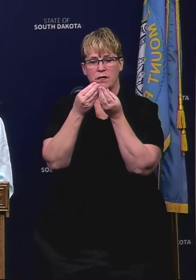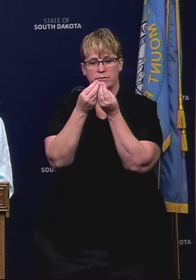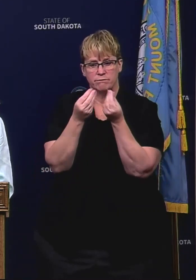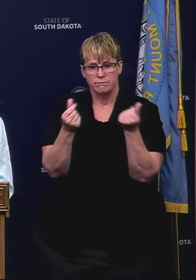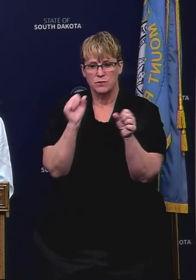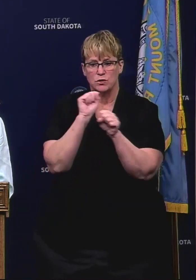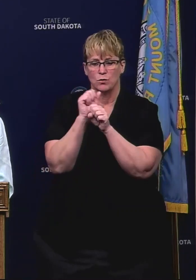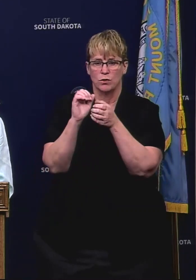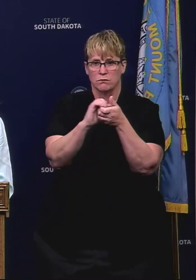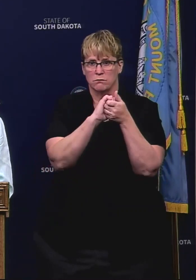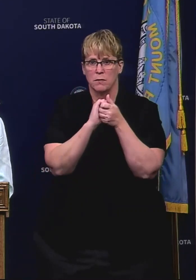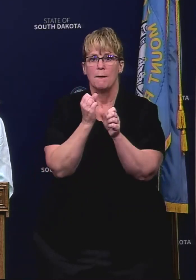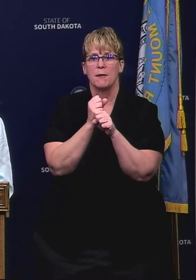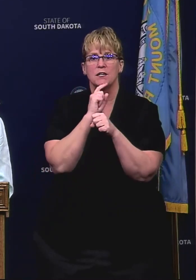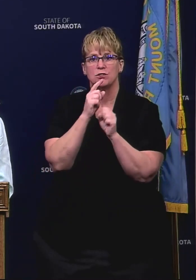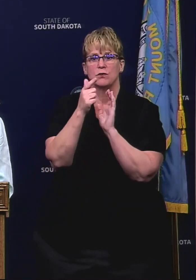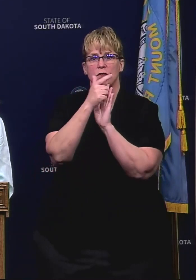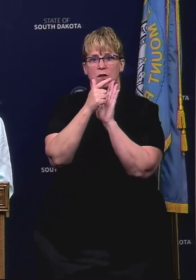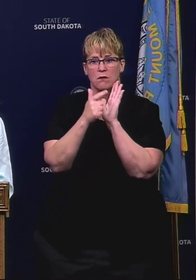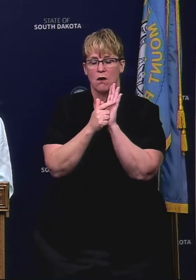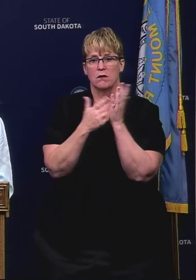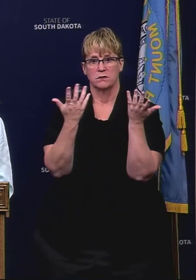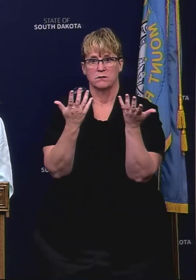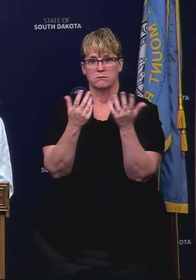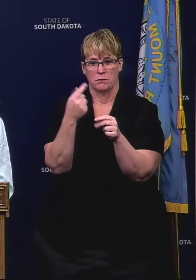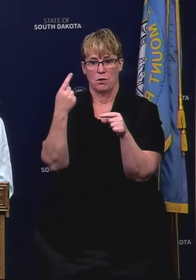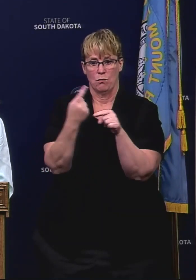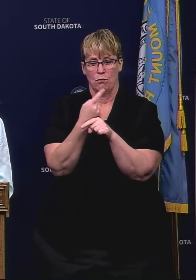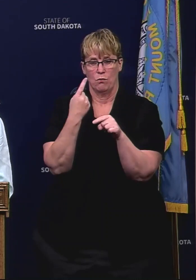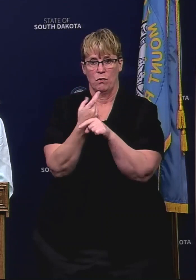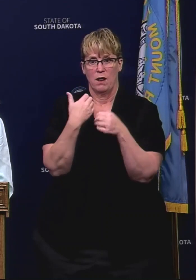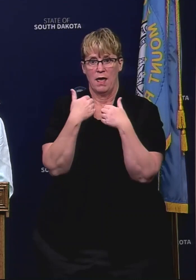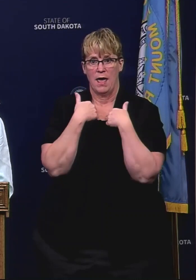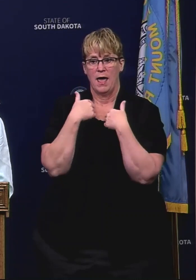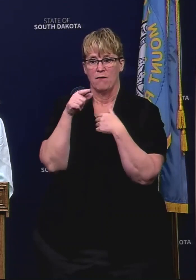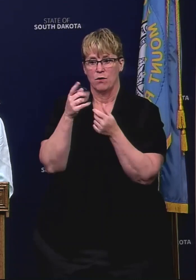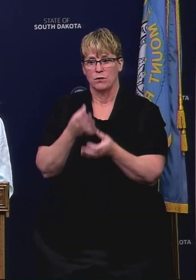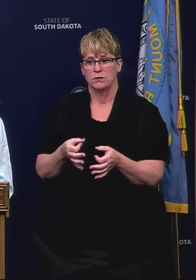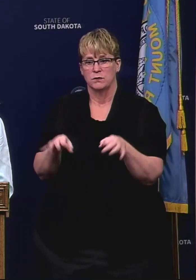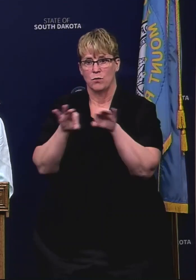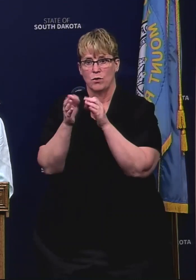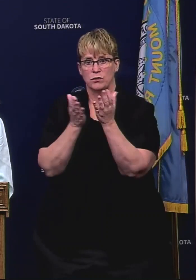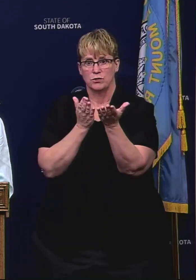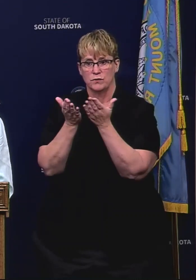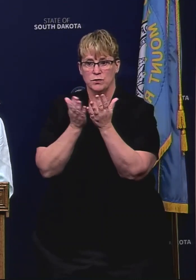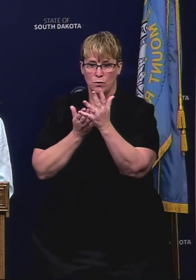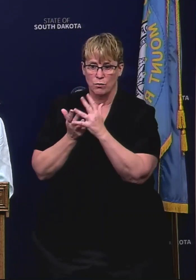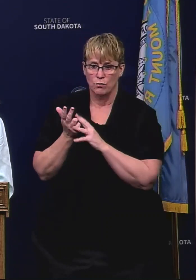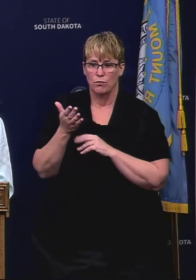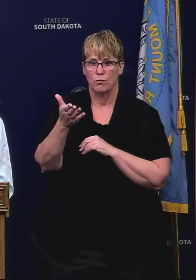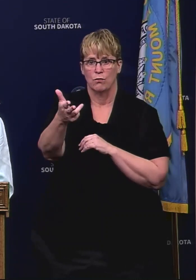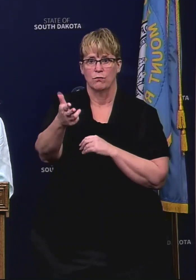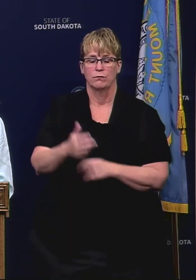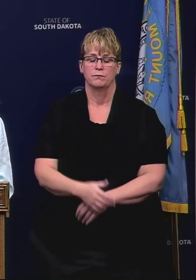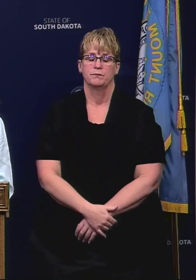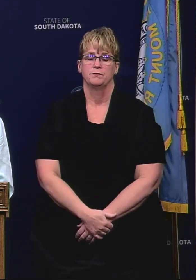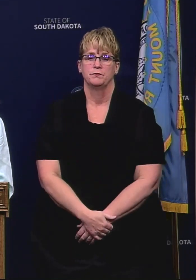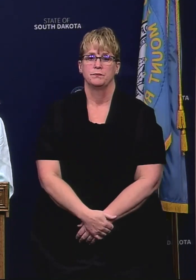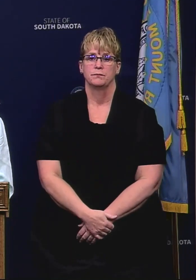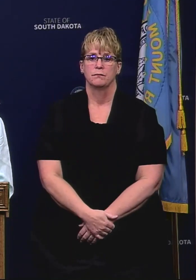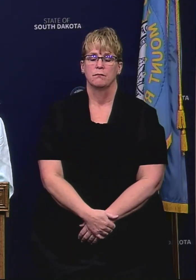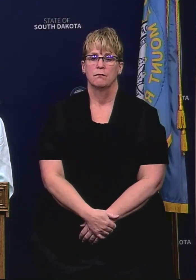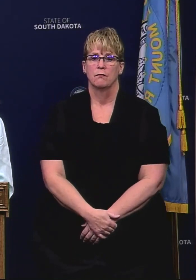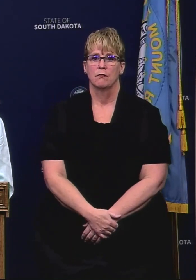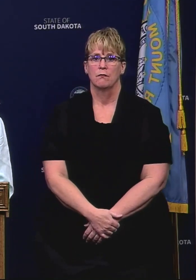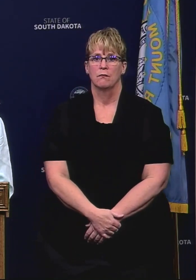that makes sure that our laws are upheld and that we're allowing those essential services to go through hey